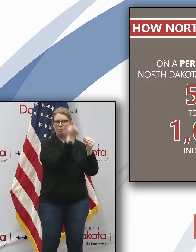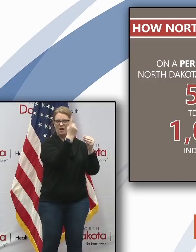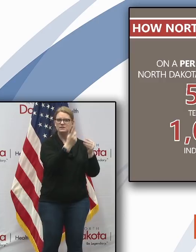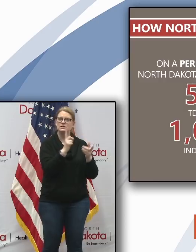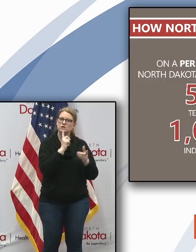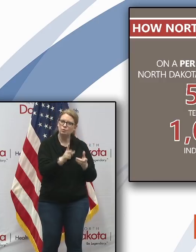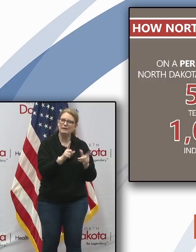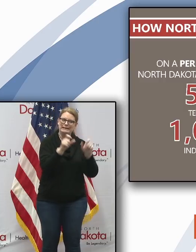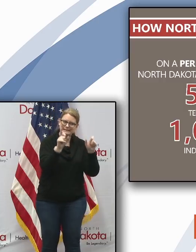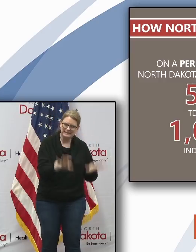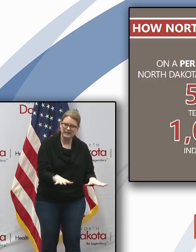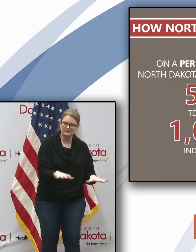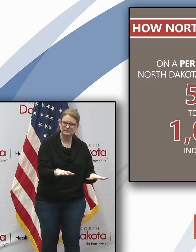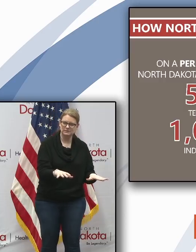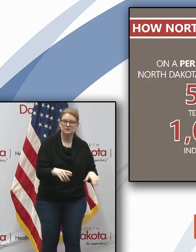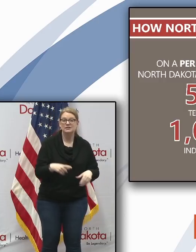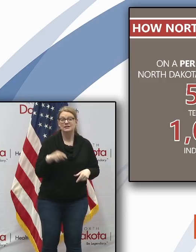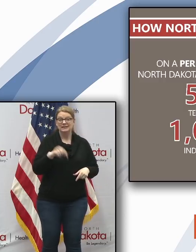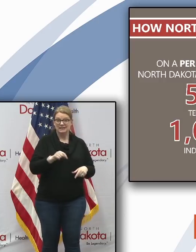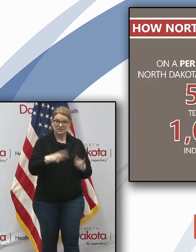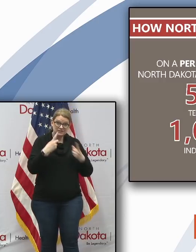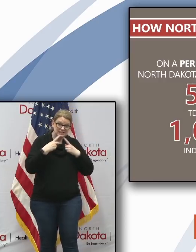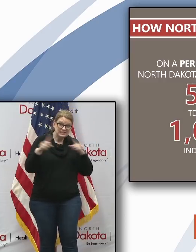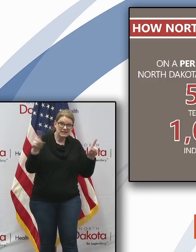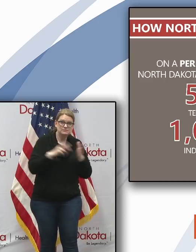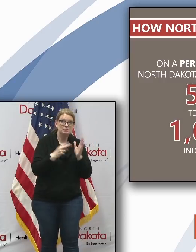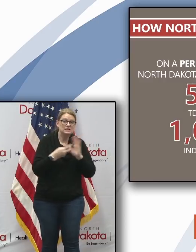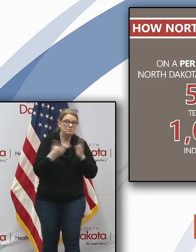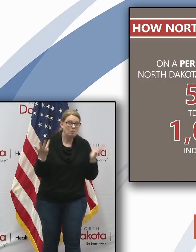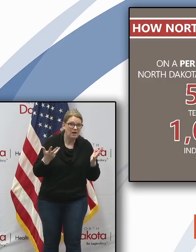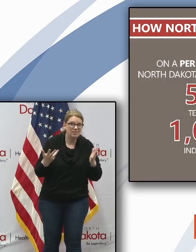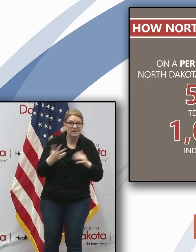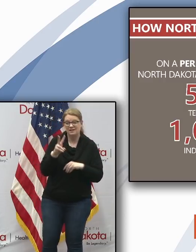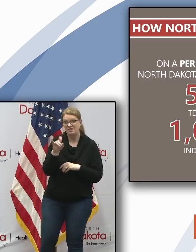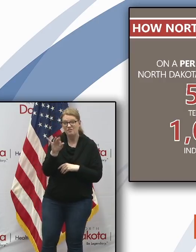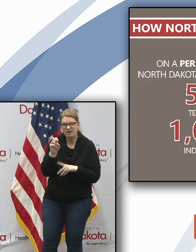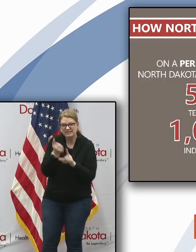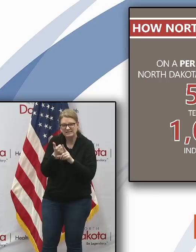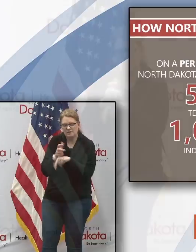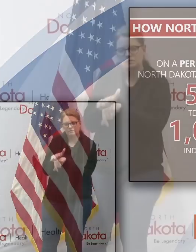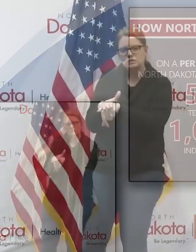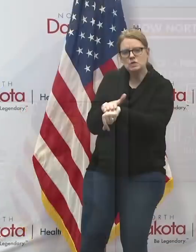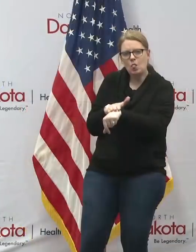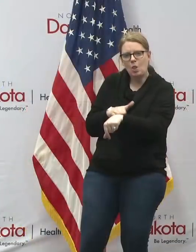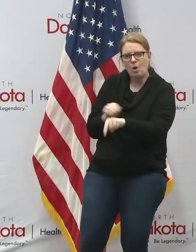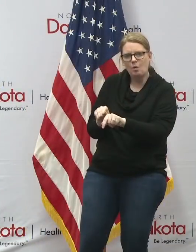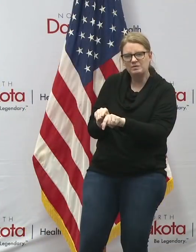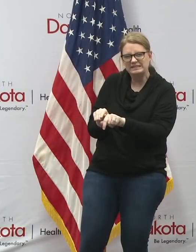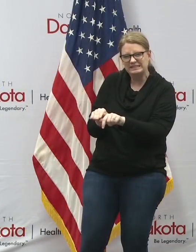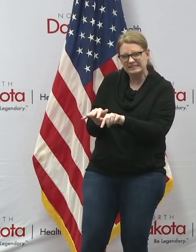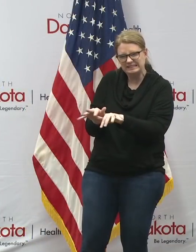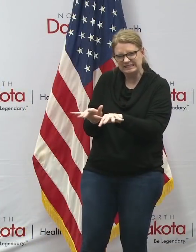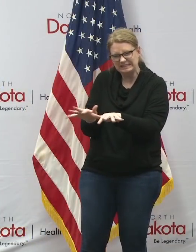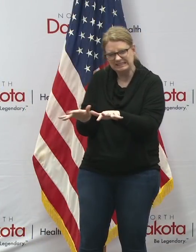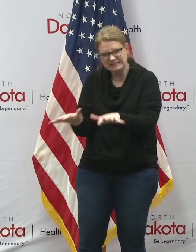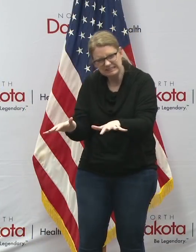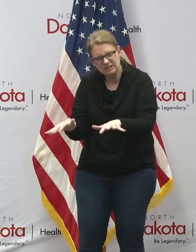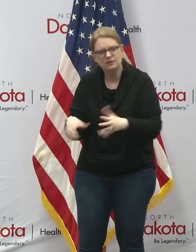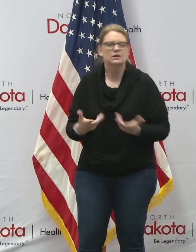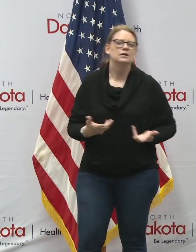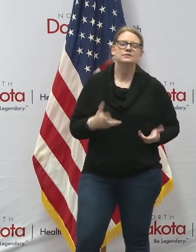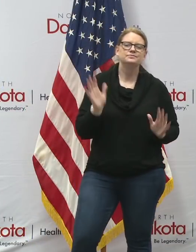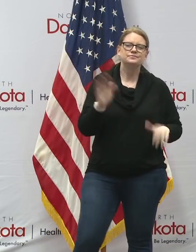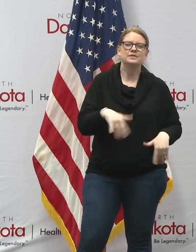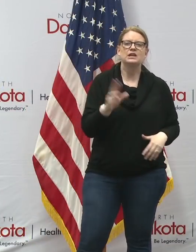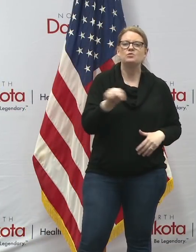again success here depends on slowing the spread of the virus and uh and if somebody is saying you know oh north